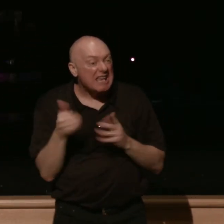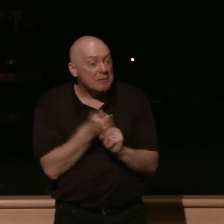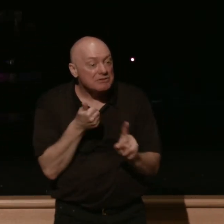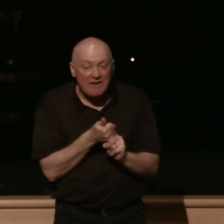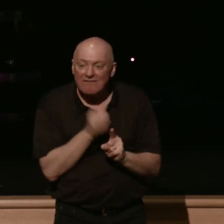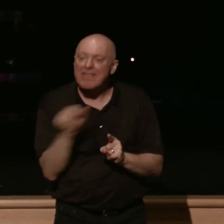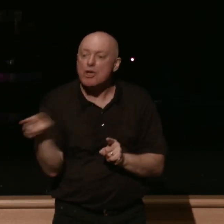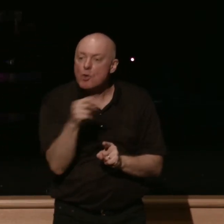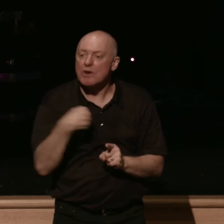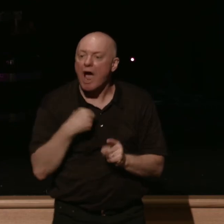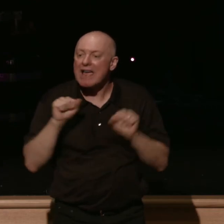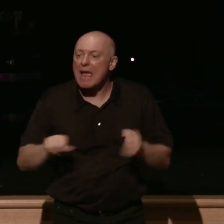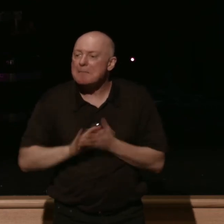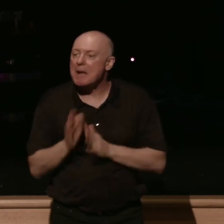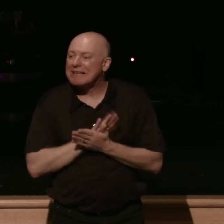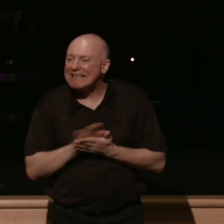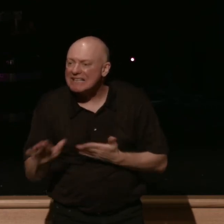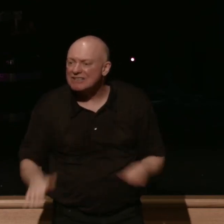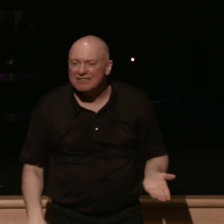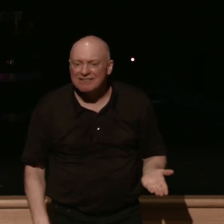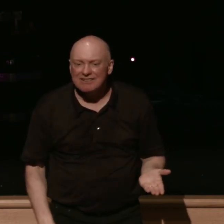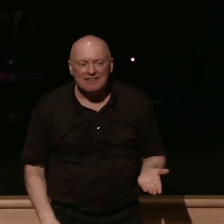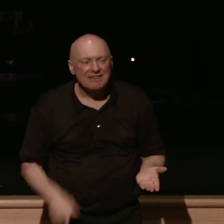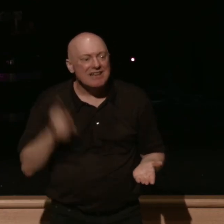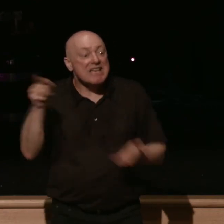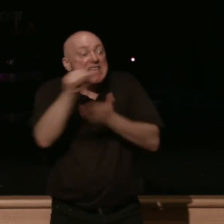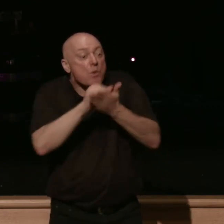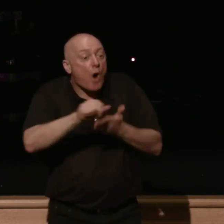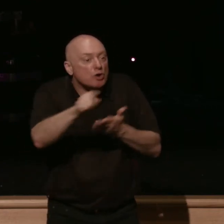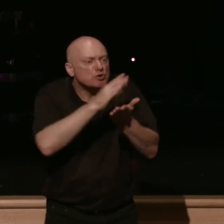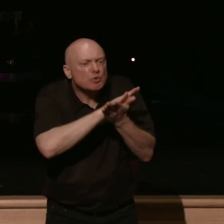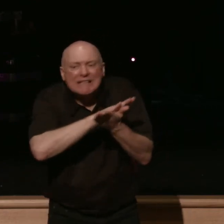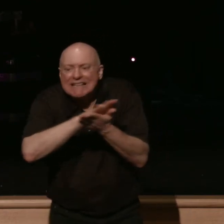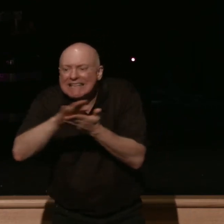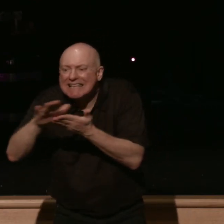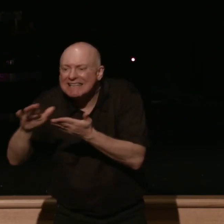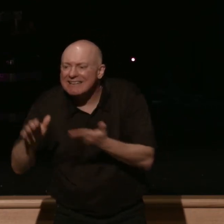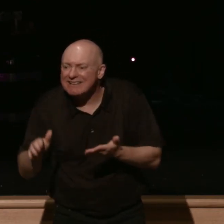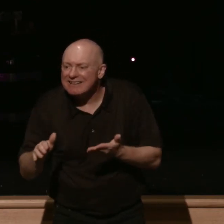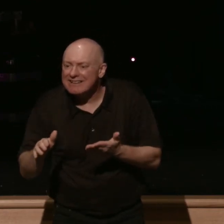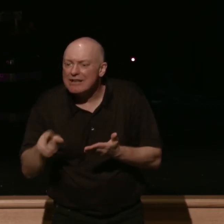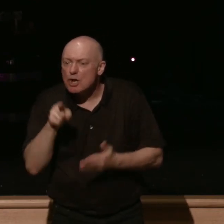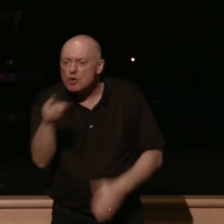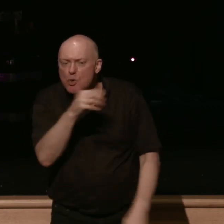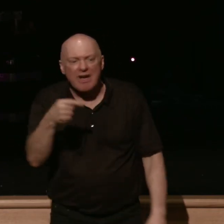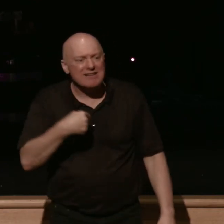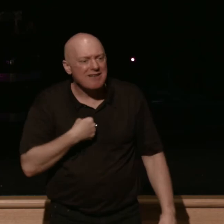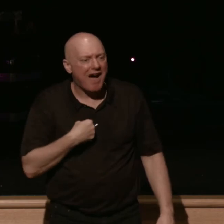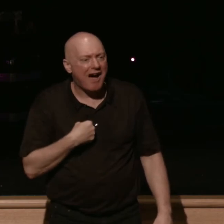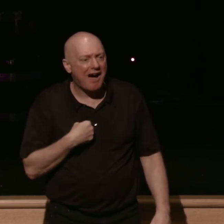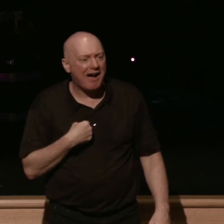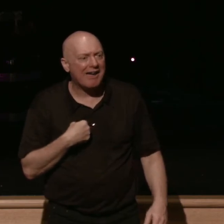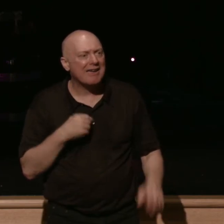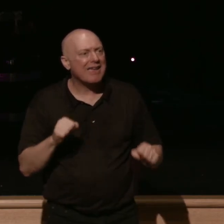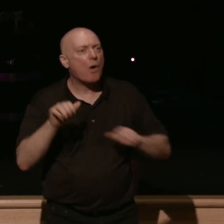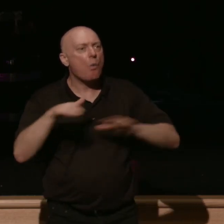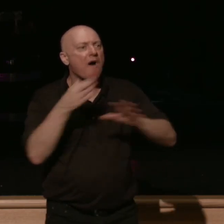i could be clean he would wash you clean and you and i would walk free while he is